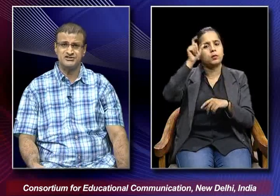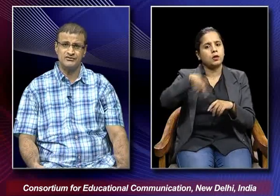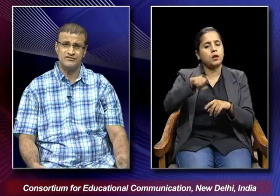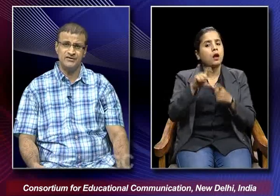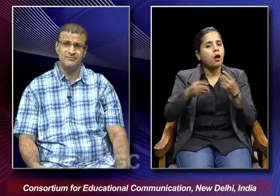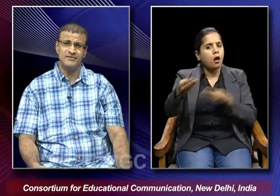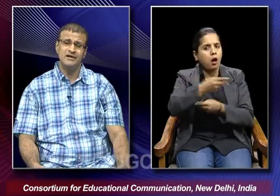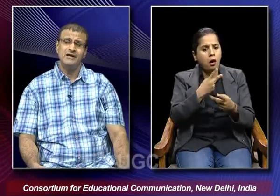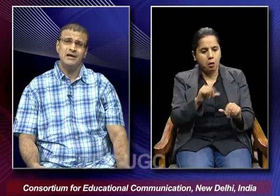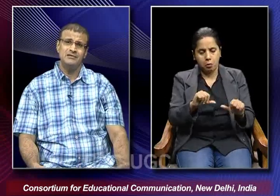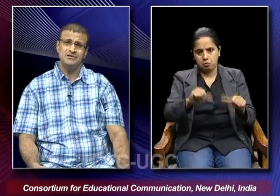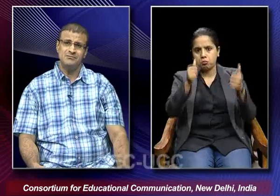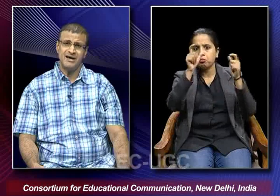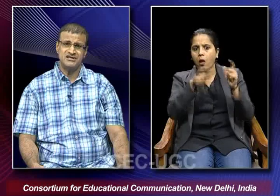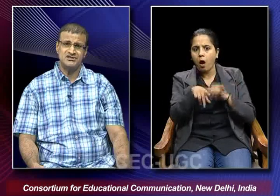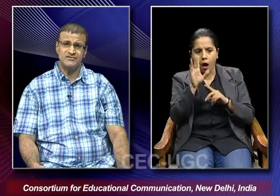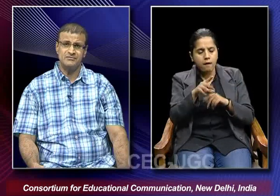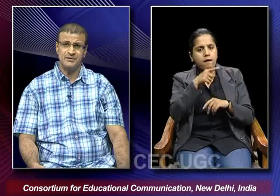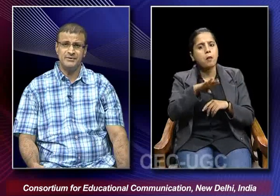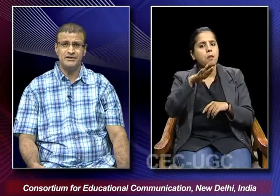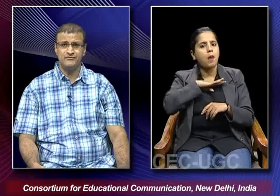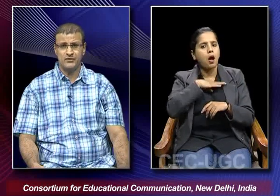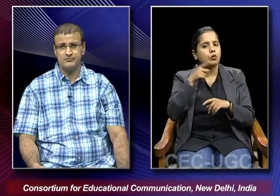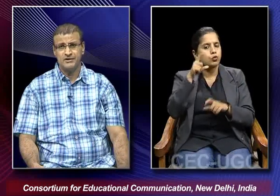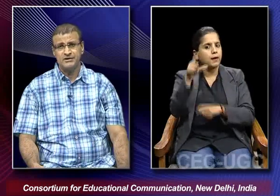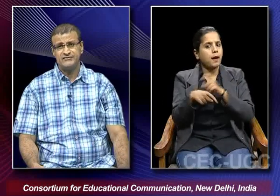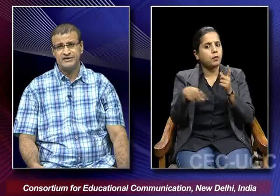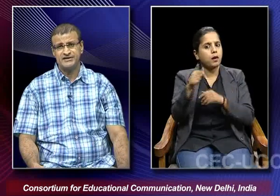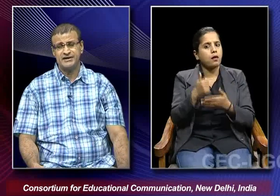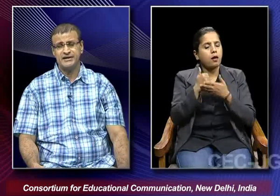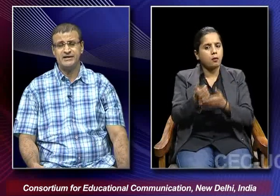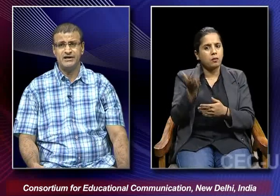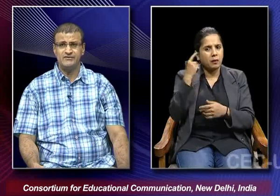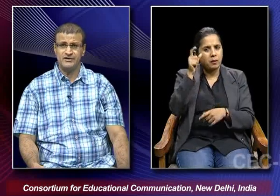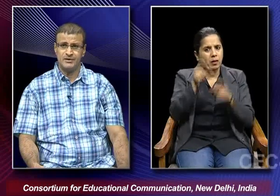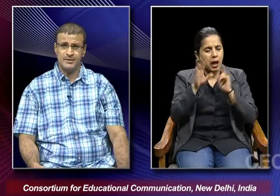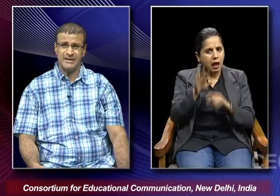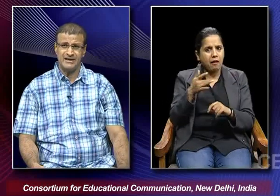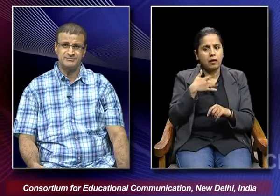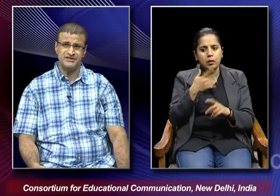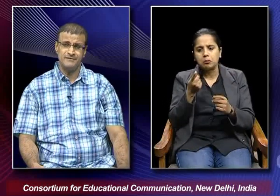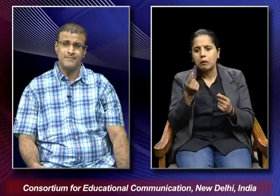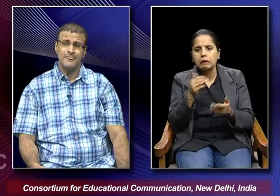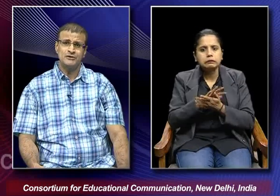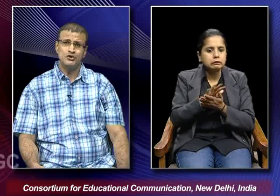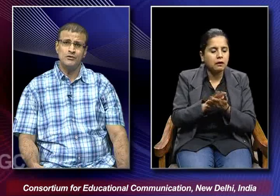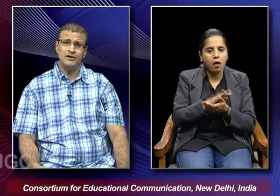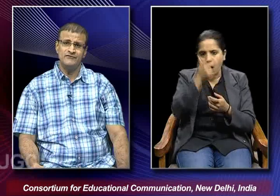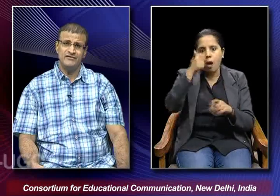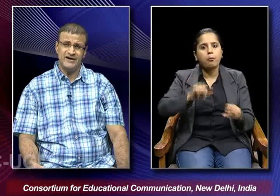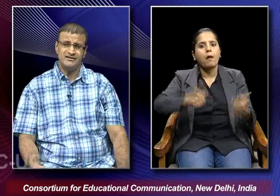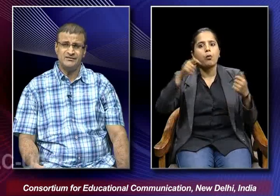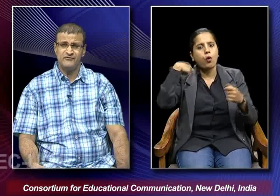success of the film helped the Maharashtra Film Company from facing any kind of bankruptcy. So,